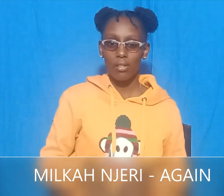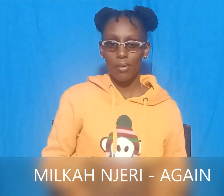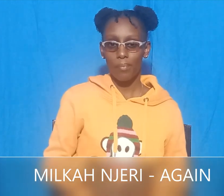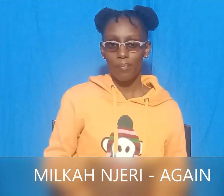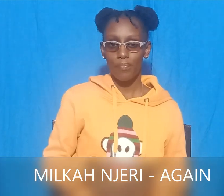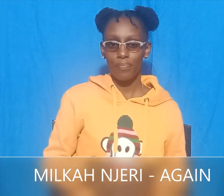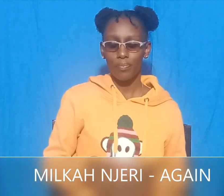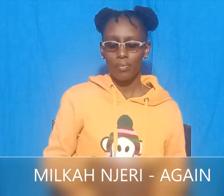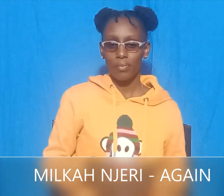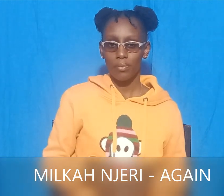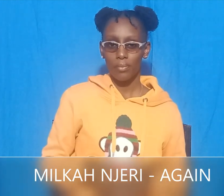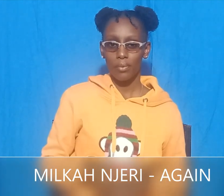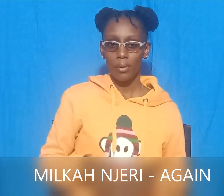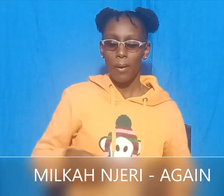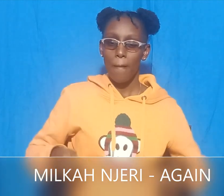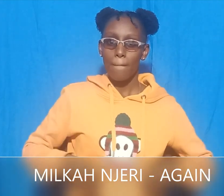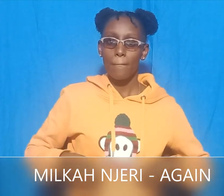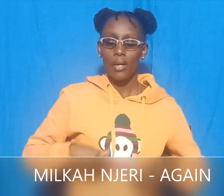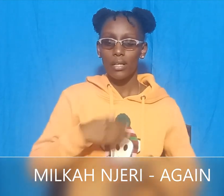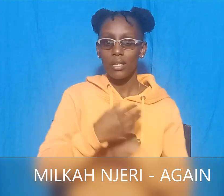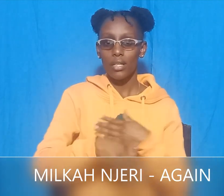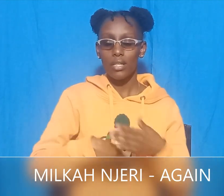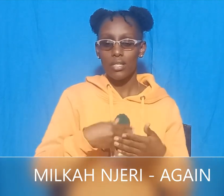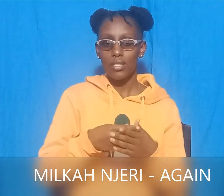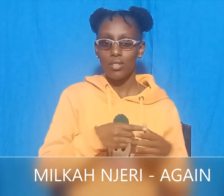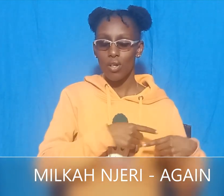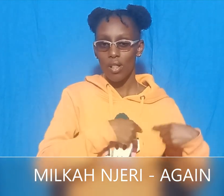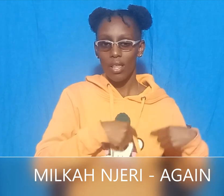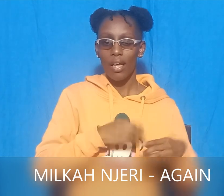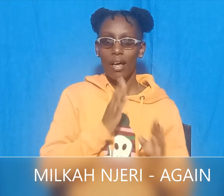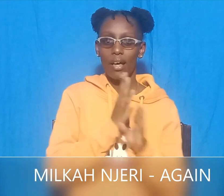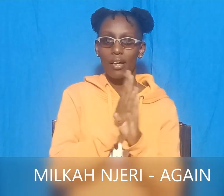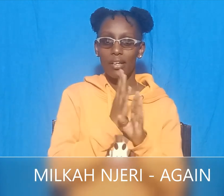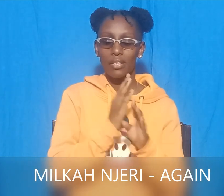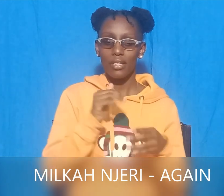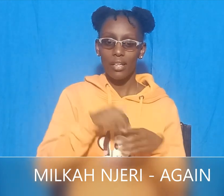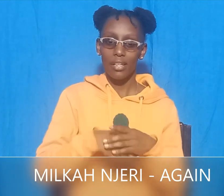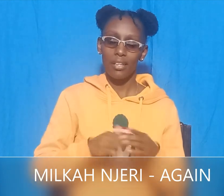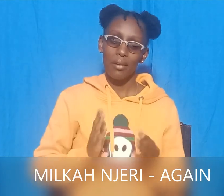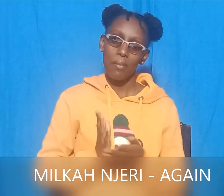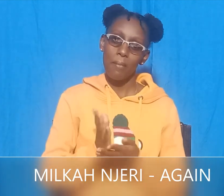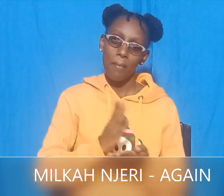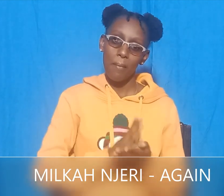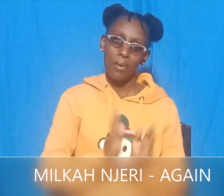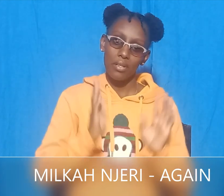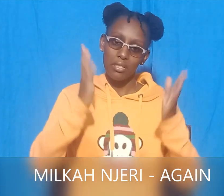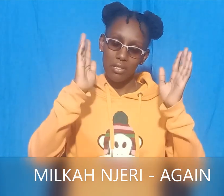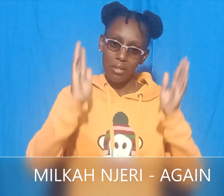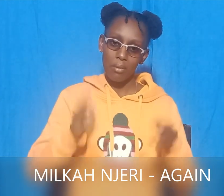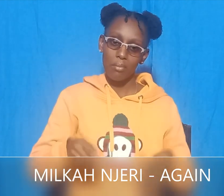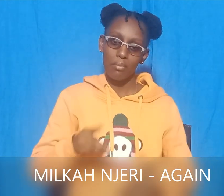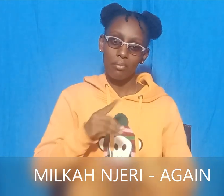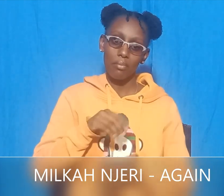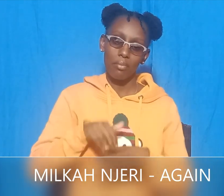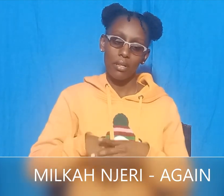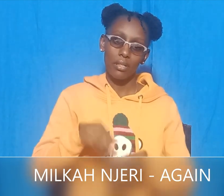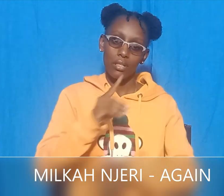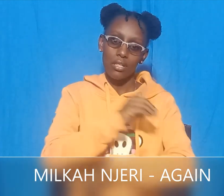monkeys always hide our hearts in the branches of big trees in the daytime. We take